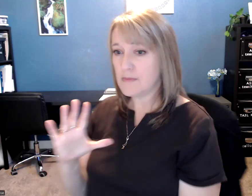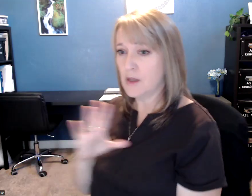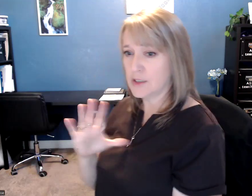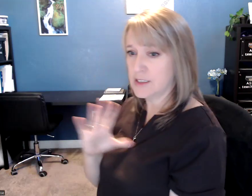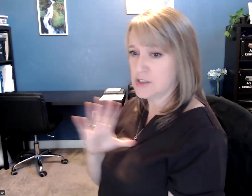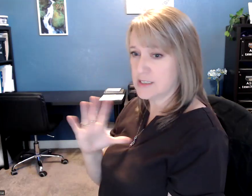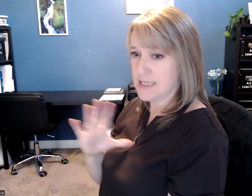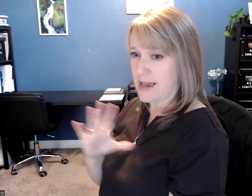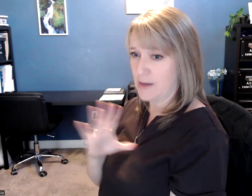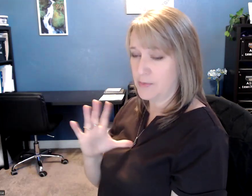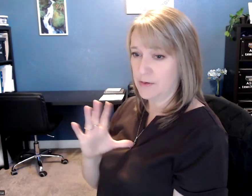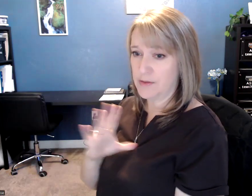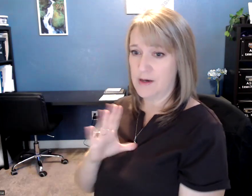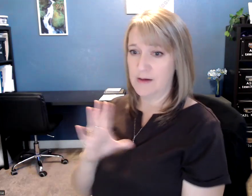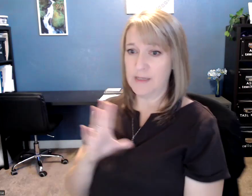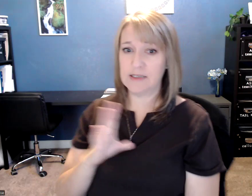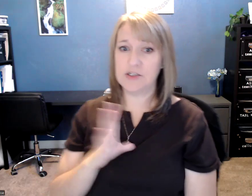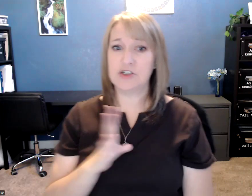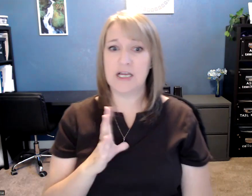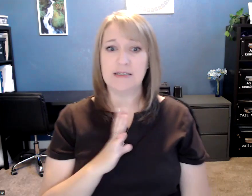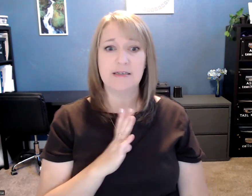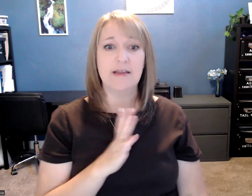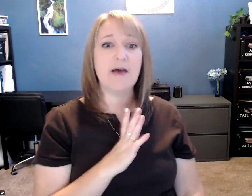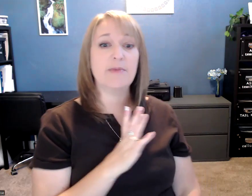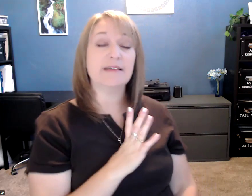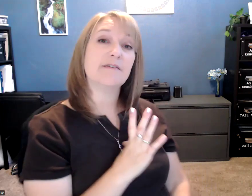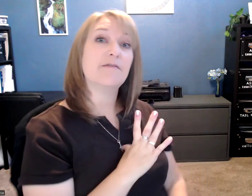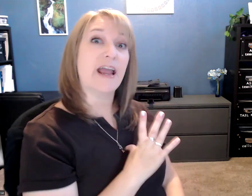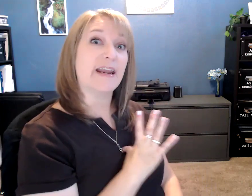You're going to just tap your thumb against your chest. And that means fine.